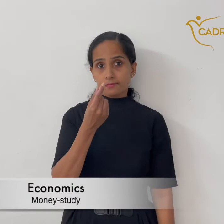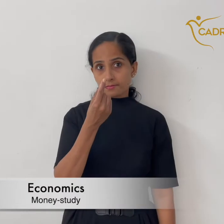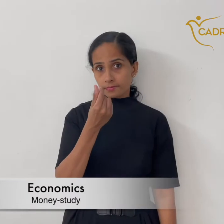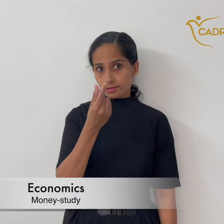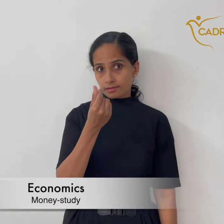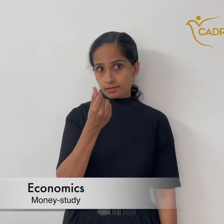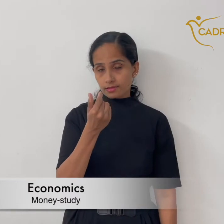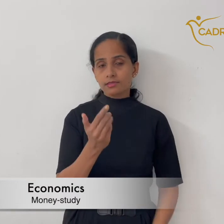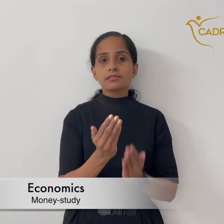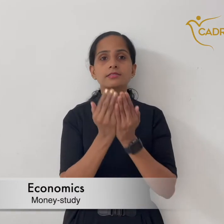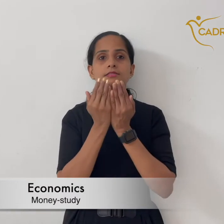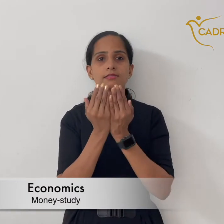Economics